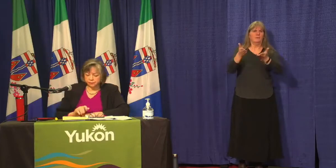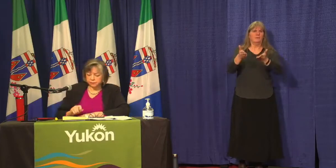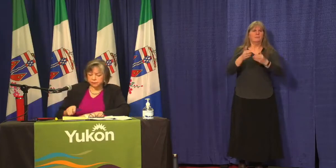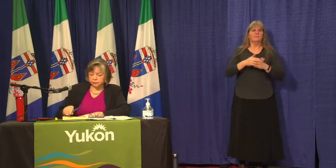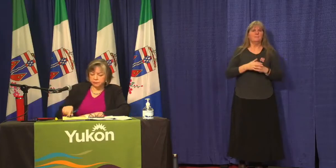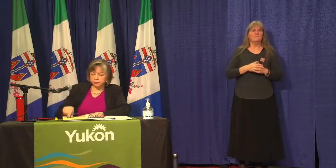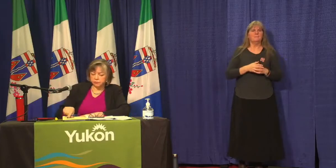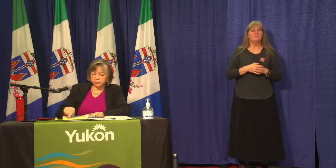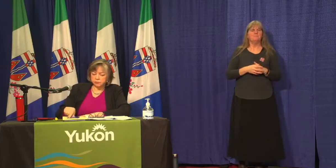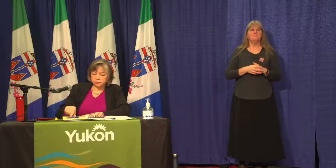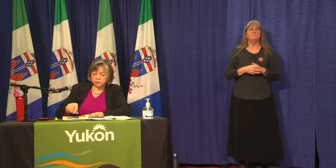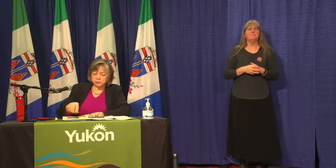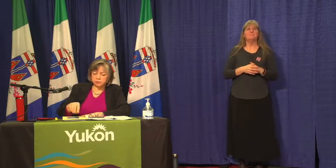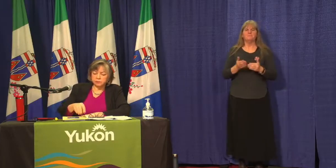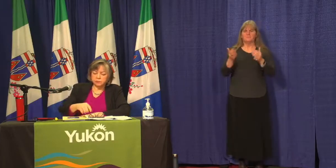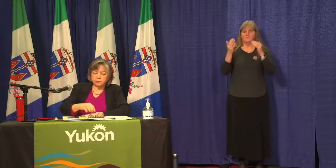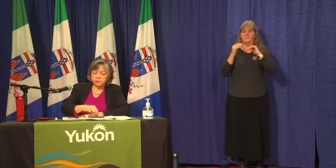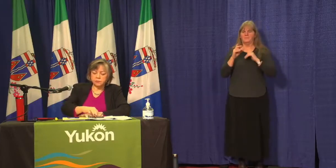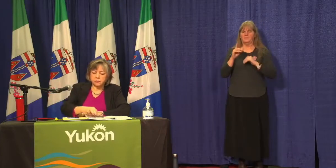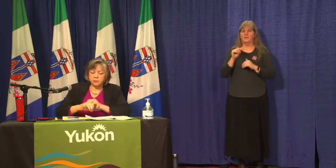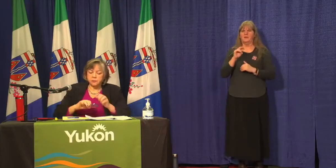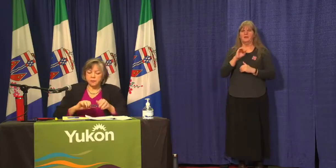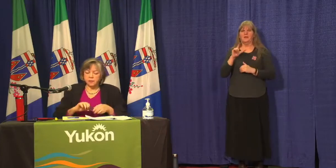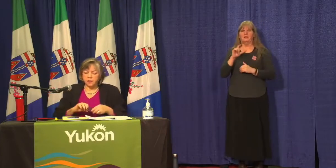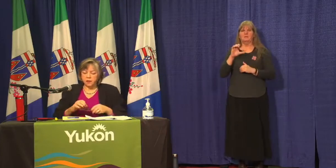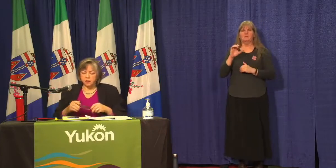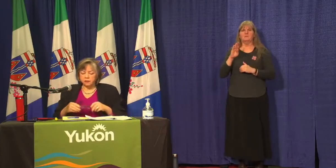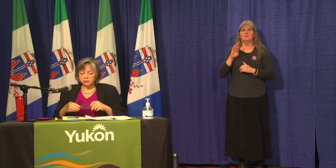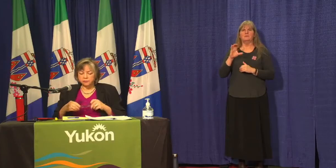you. We'll move to Danielle CBC.